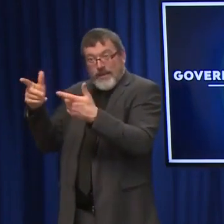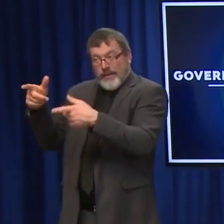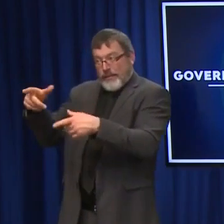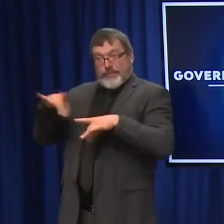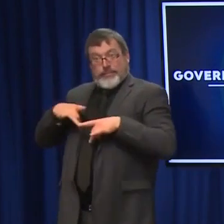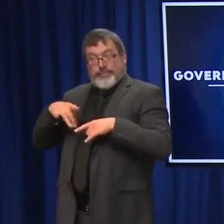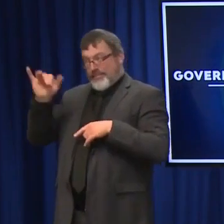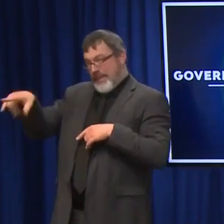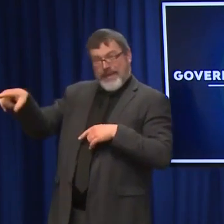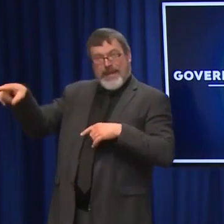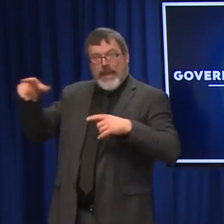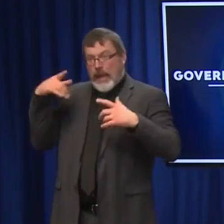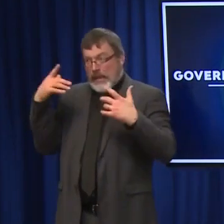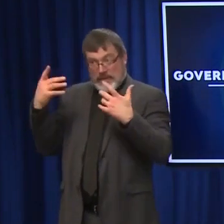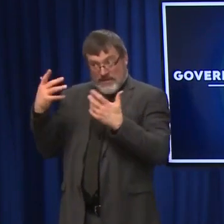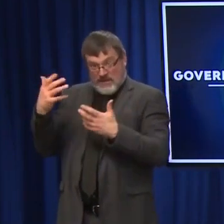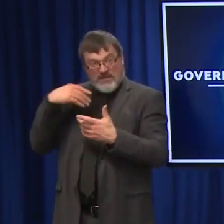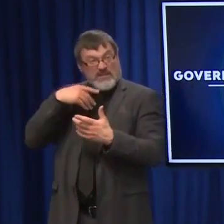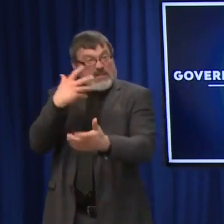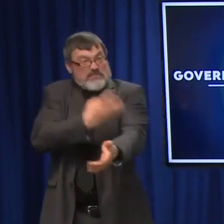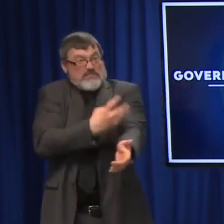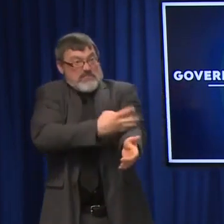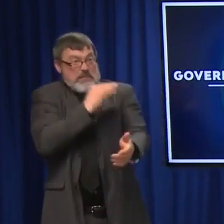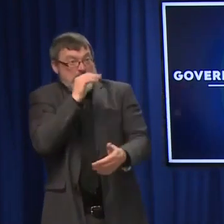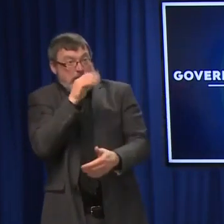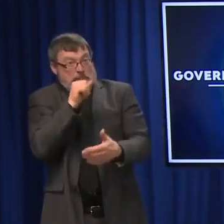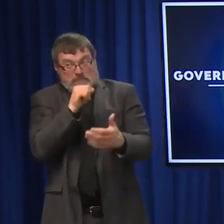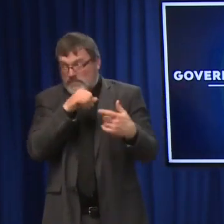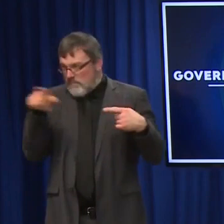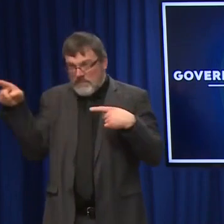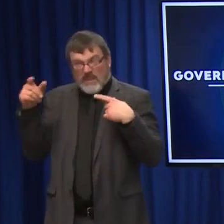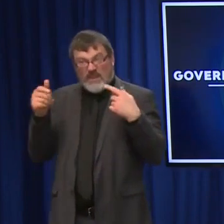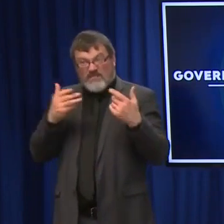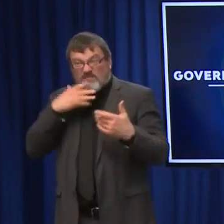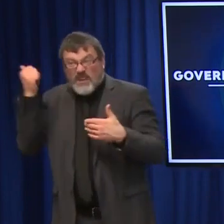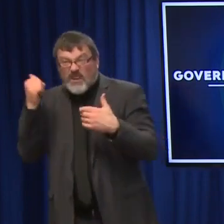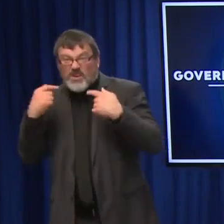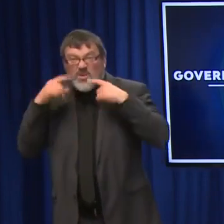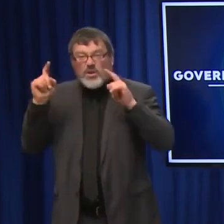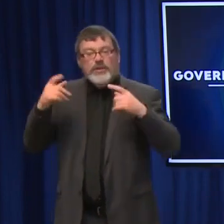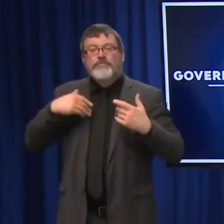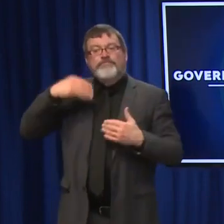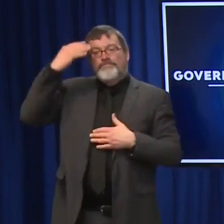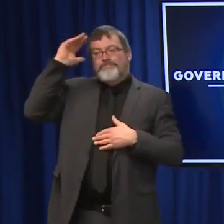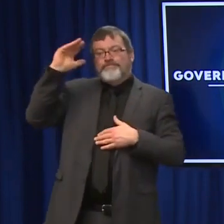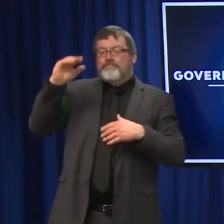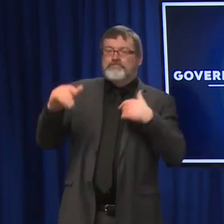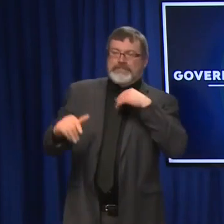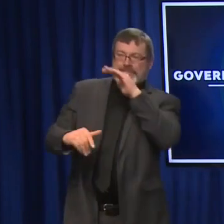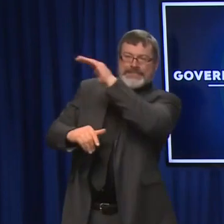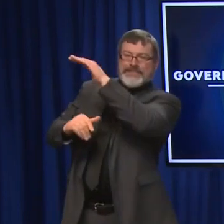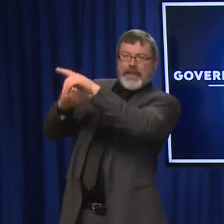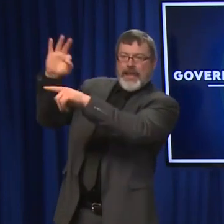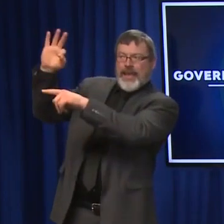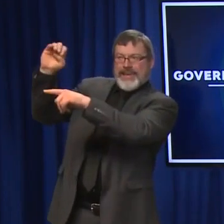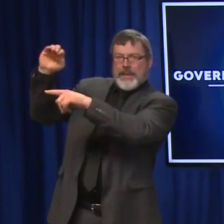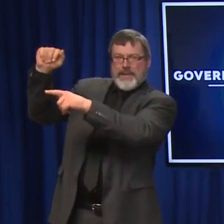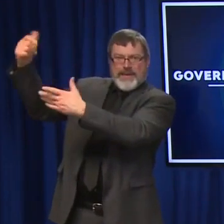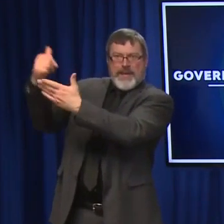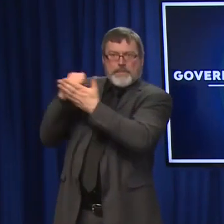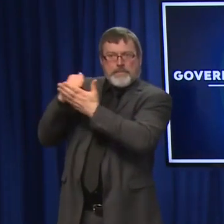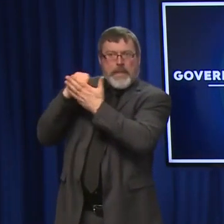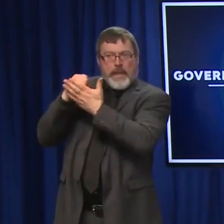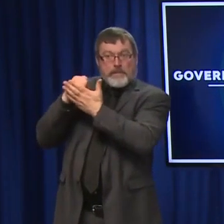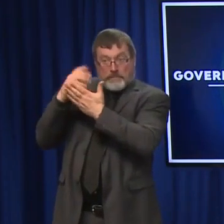But there are other monoclonal antibodies that we can have access to, and we've requested those through FEMA to be a little more that will work hopefully a little